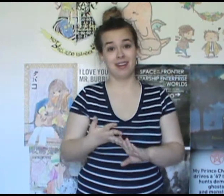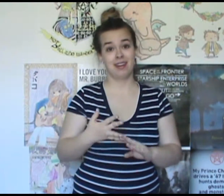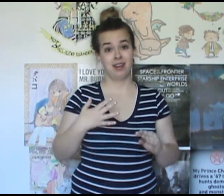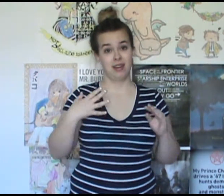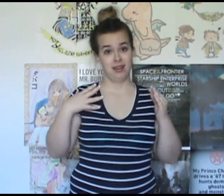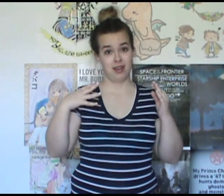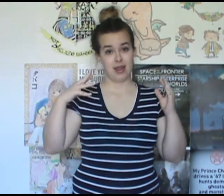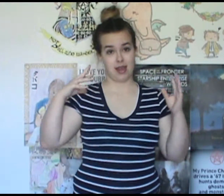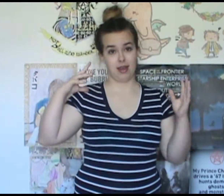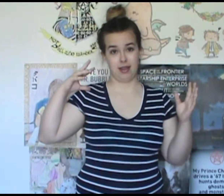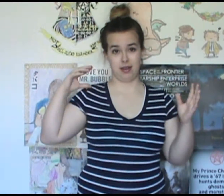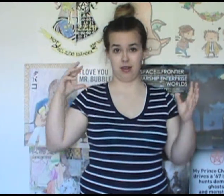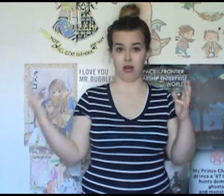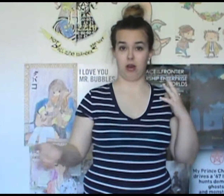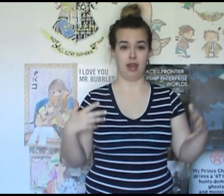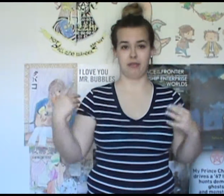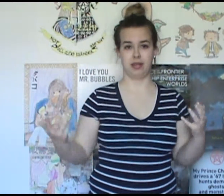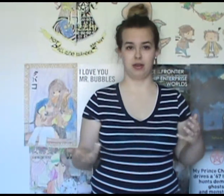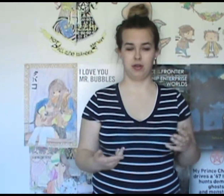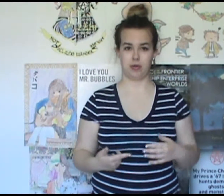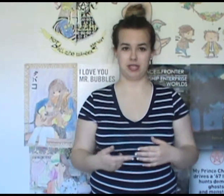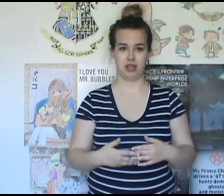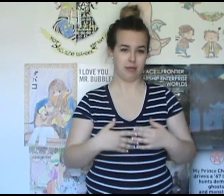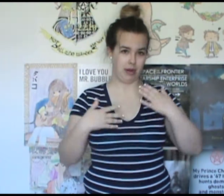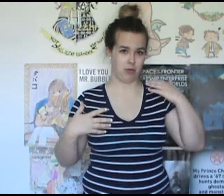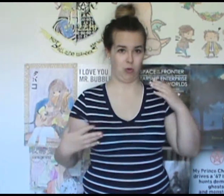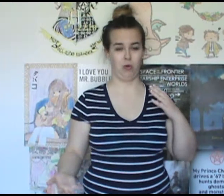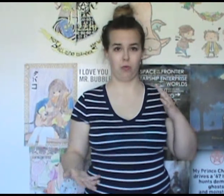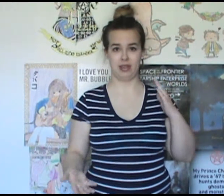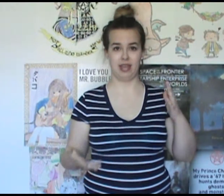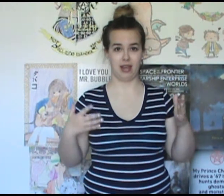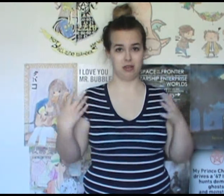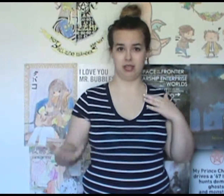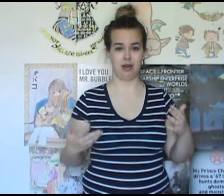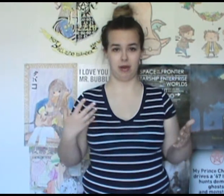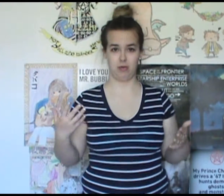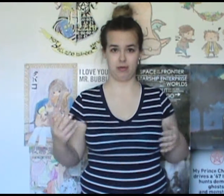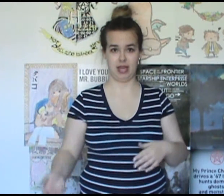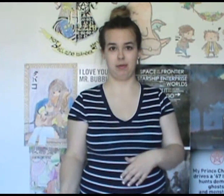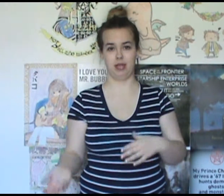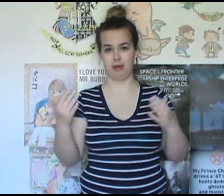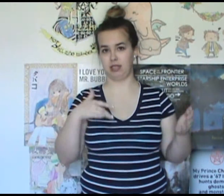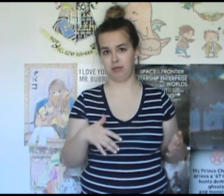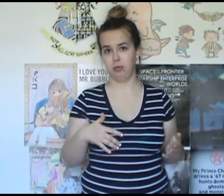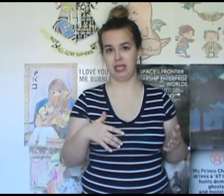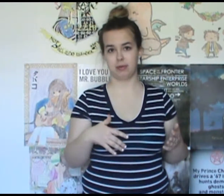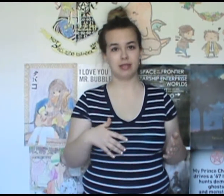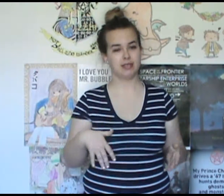all having to go into questioning about what they understand about what was happening the past few weeks with the